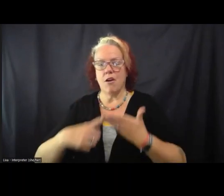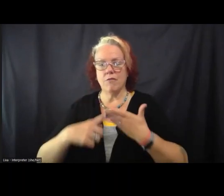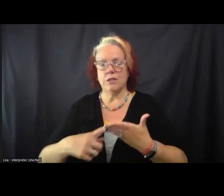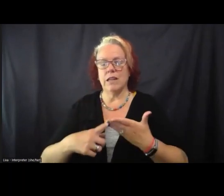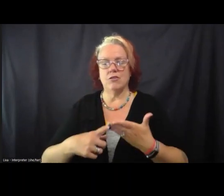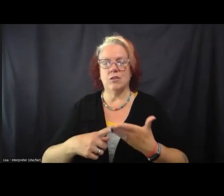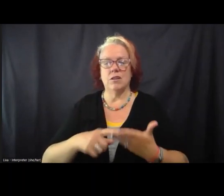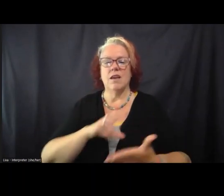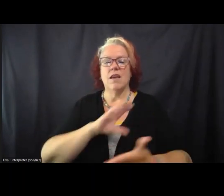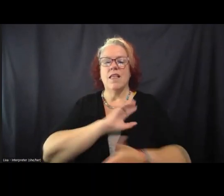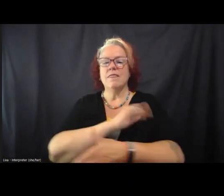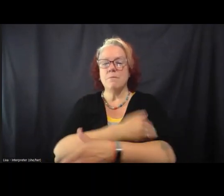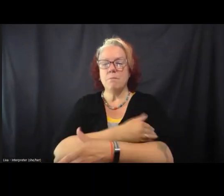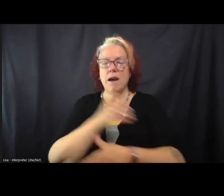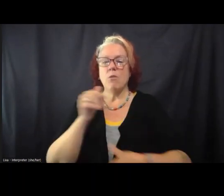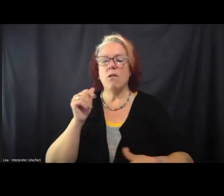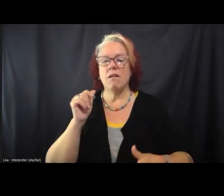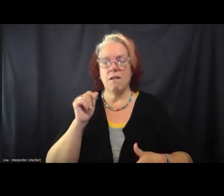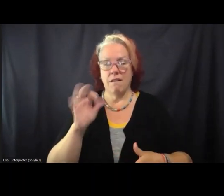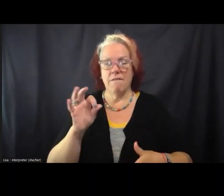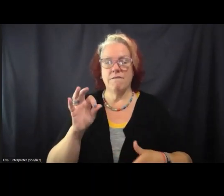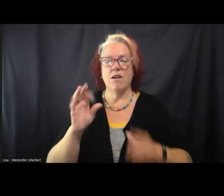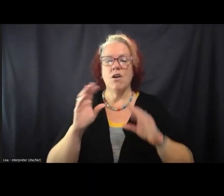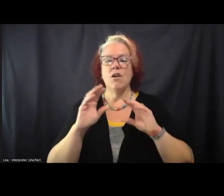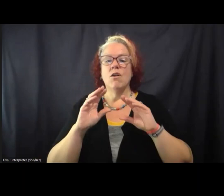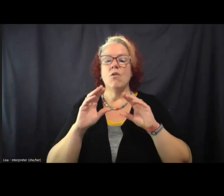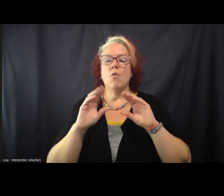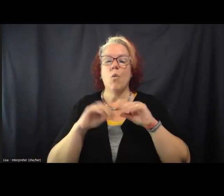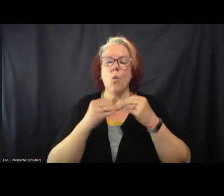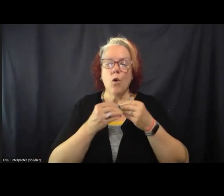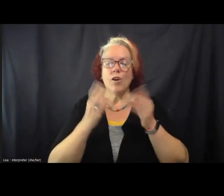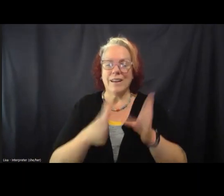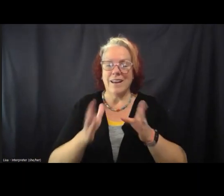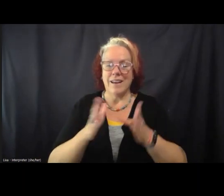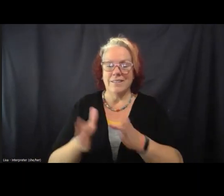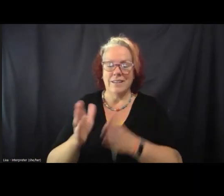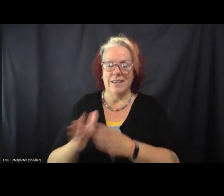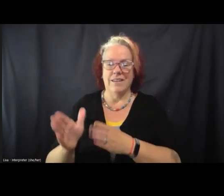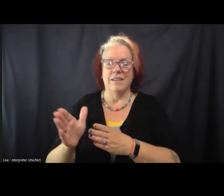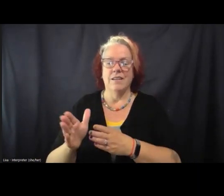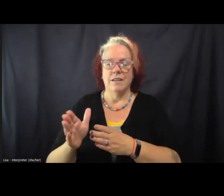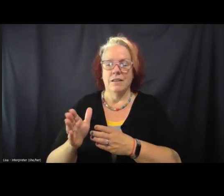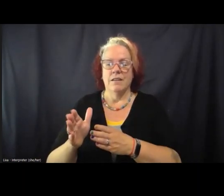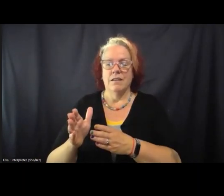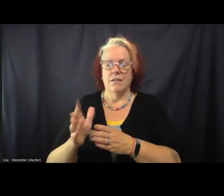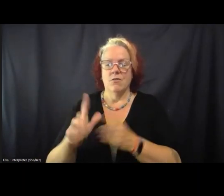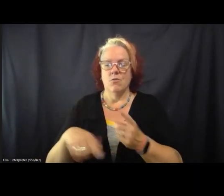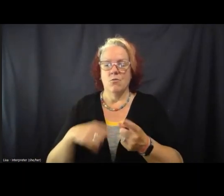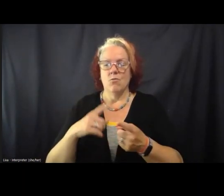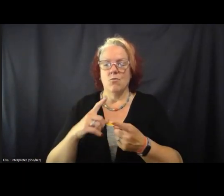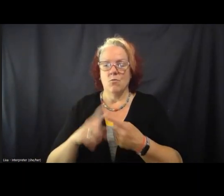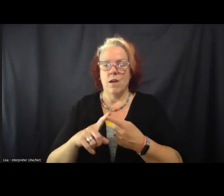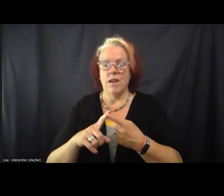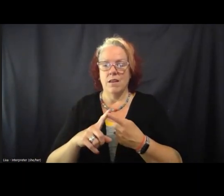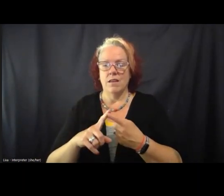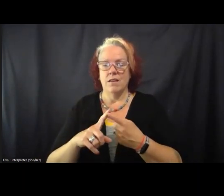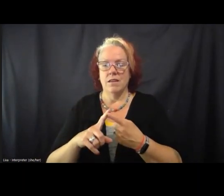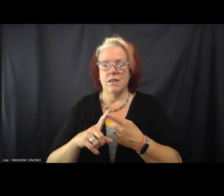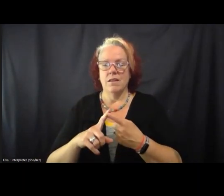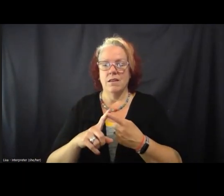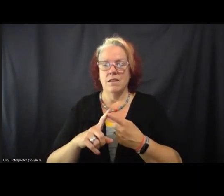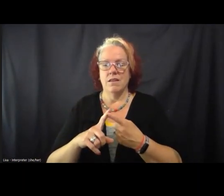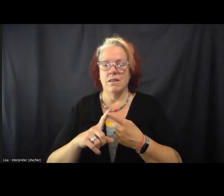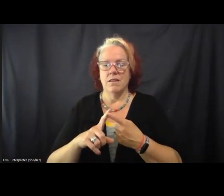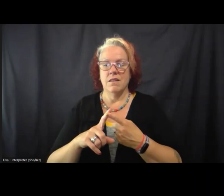of that organizing that we, when the courts really feel pressure, they can make